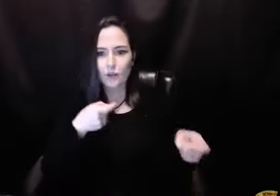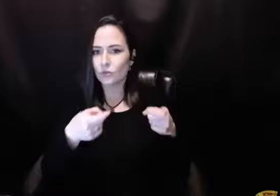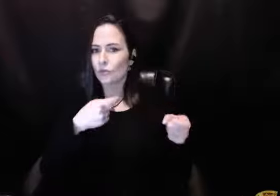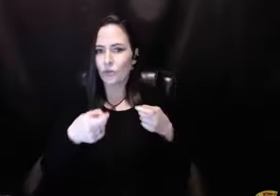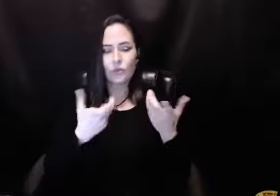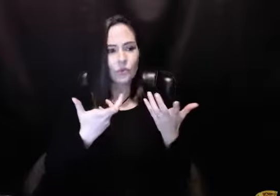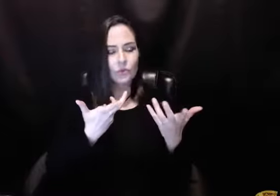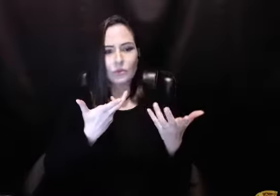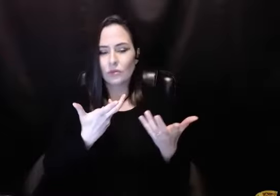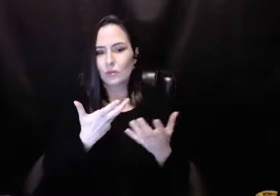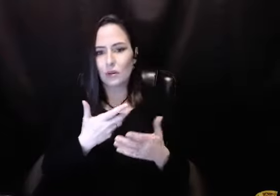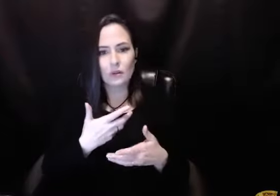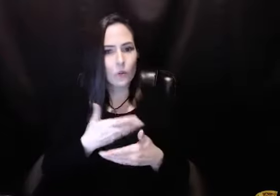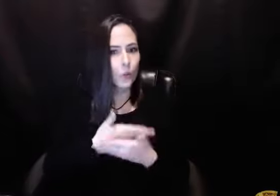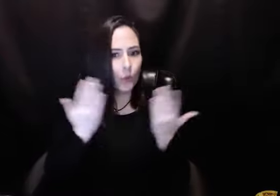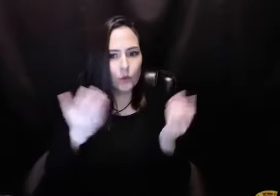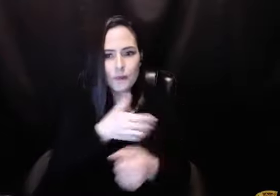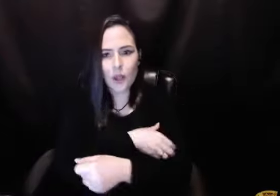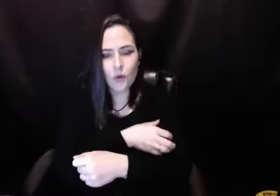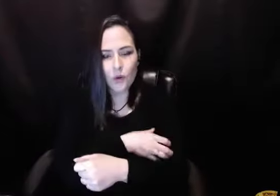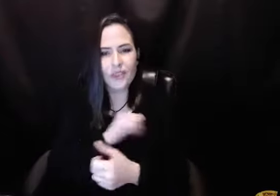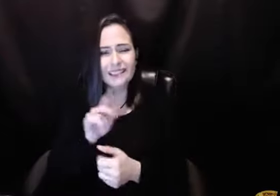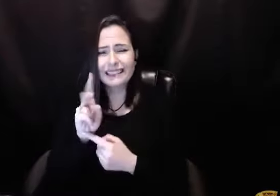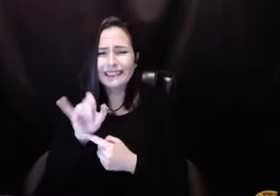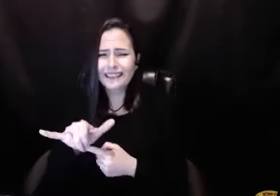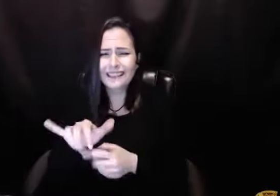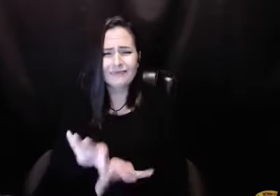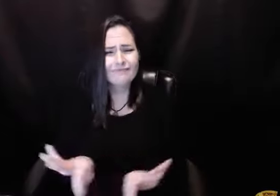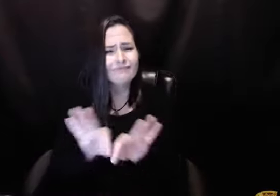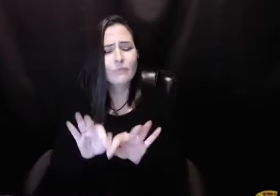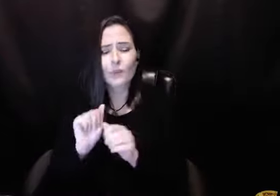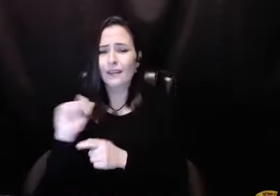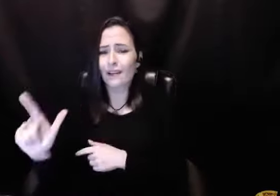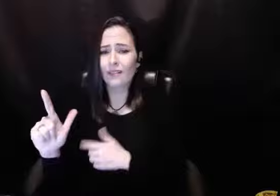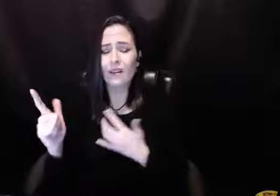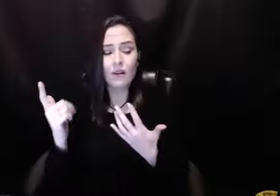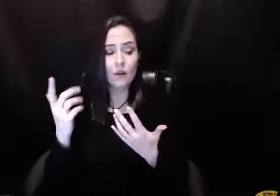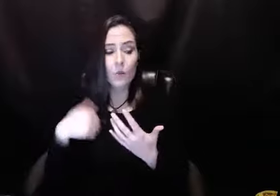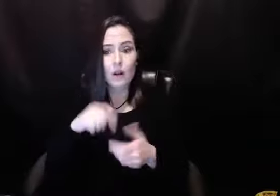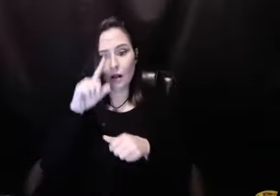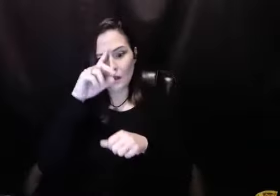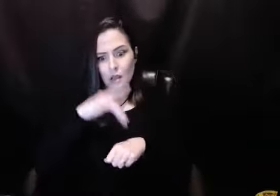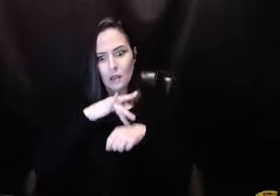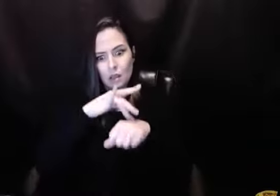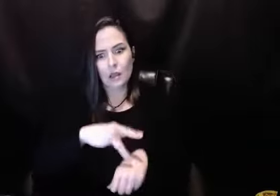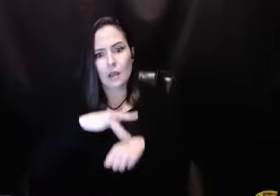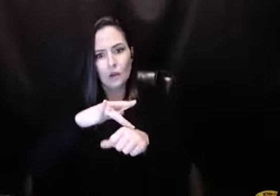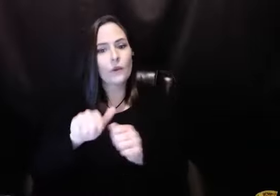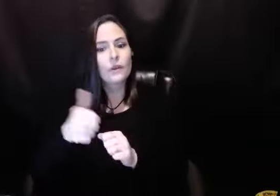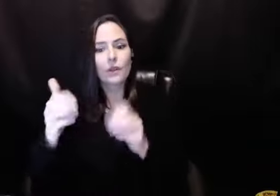my relationship to alcohol, my powerlessness, the unmanageability. It's just so key to this whole thing for the